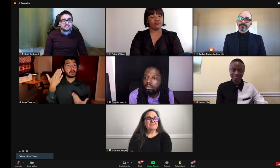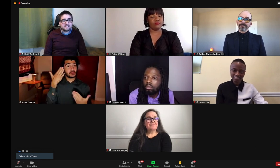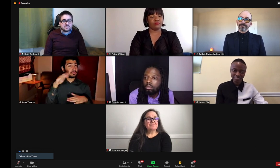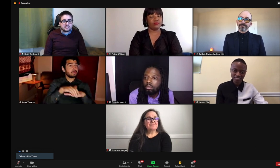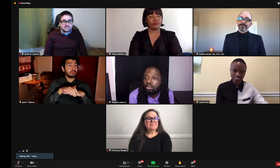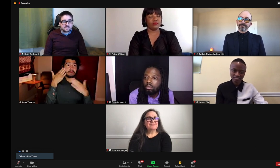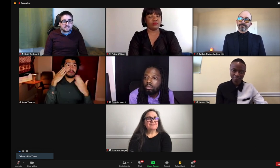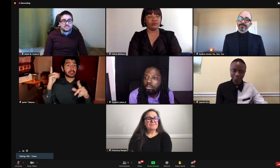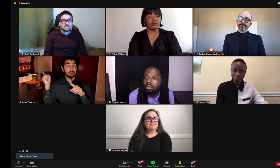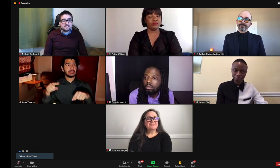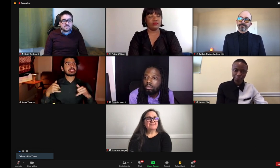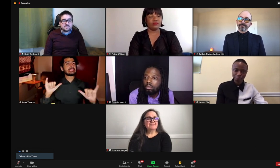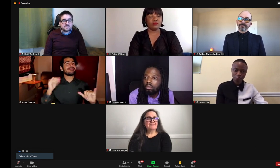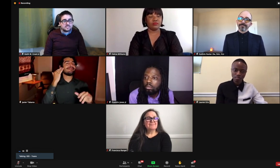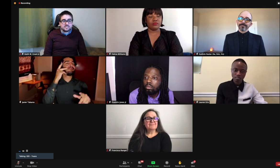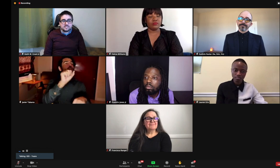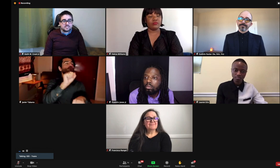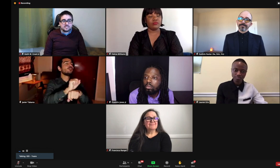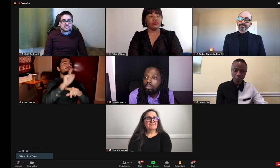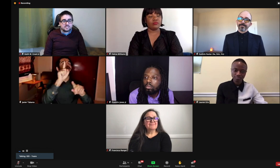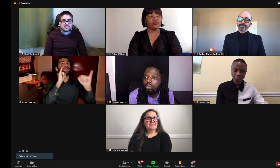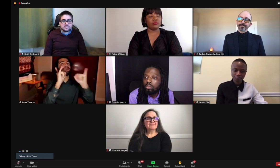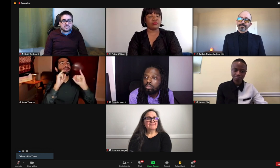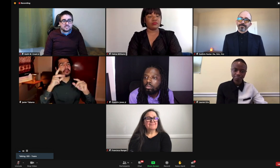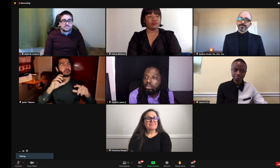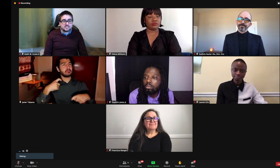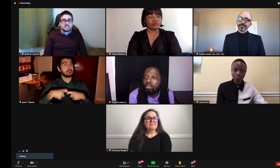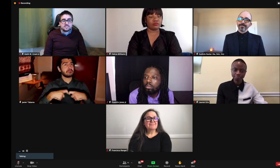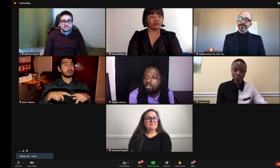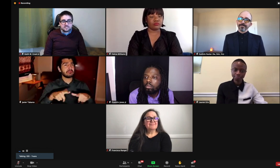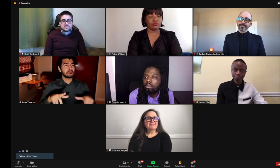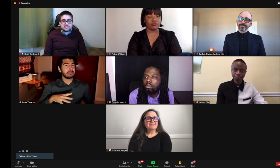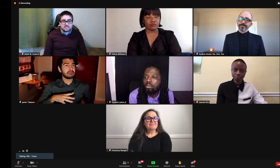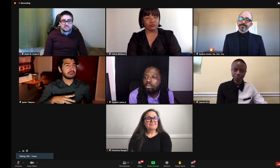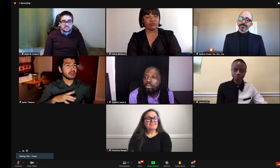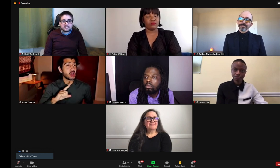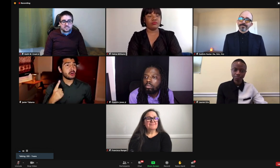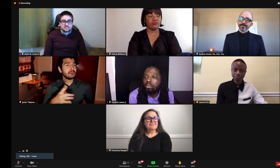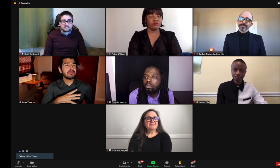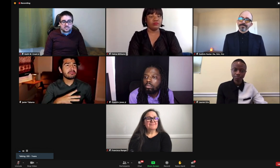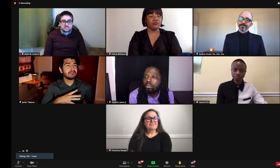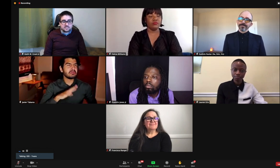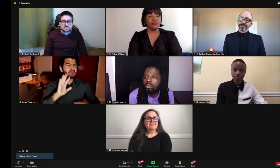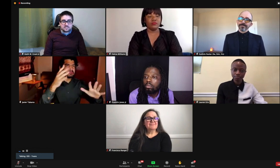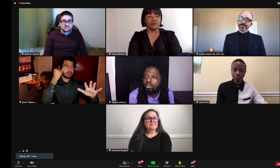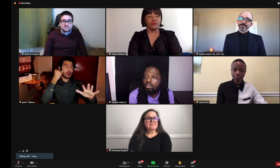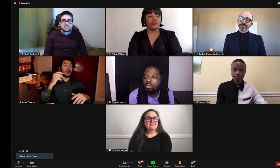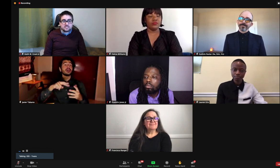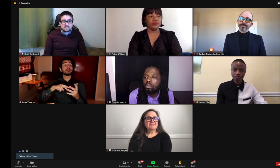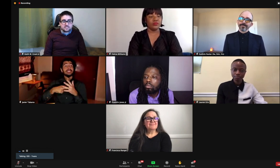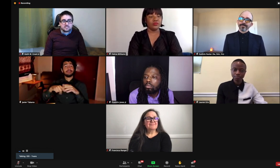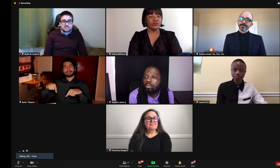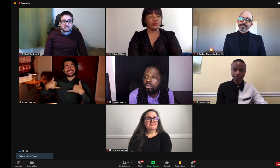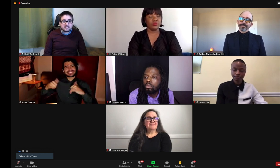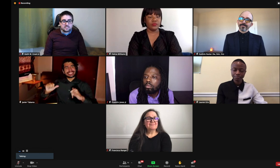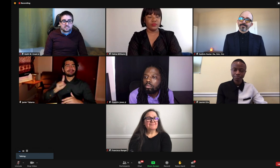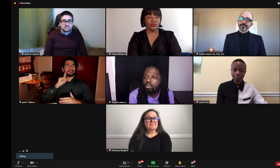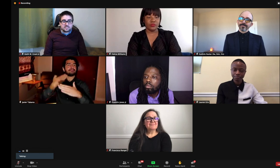least 80% fluent speaking Spanish. And the people who come here that might not know Spanish are still able to find jobs and